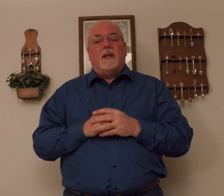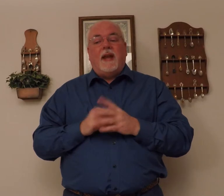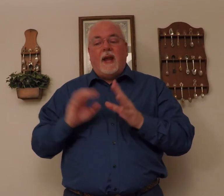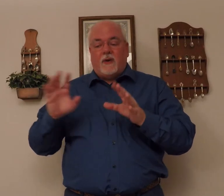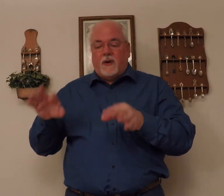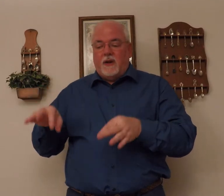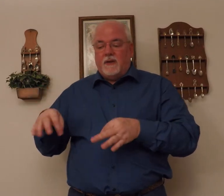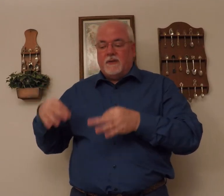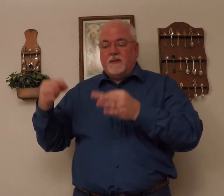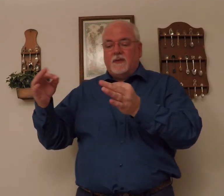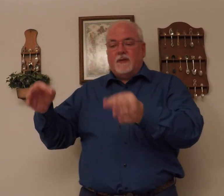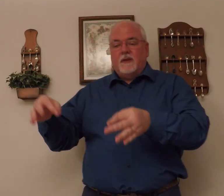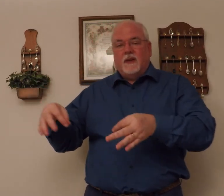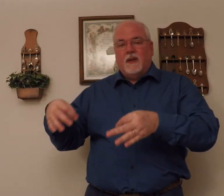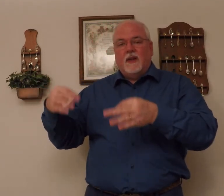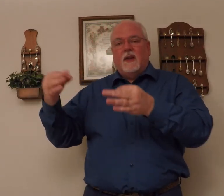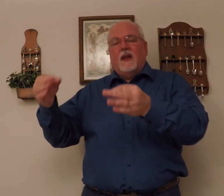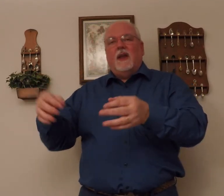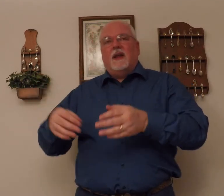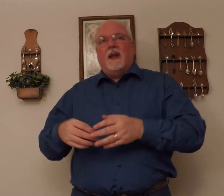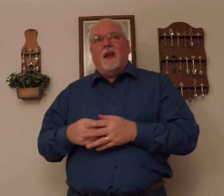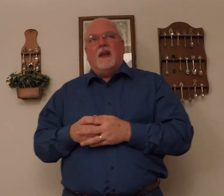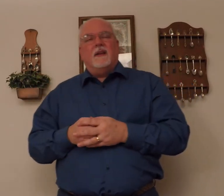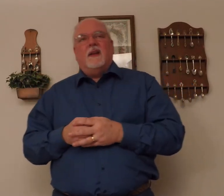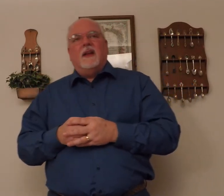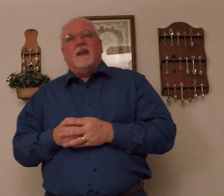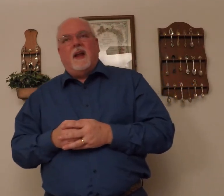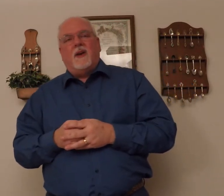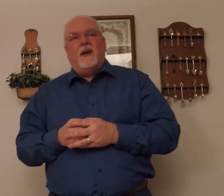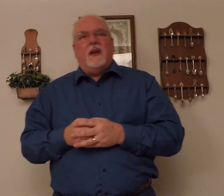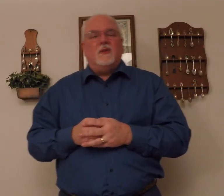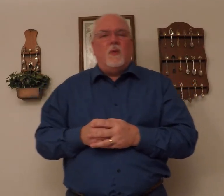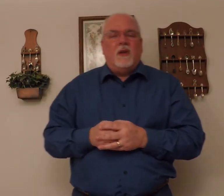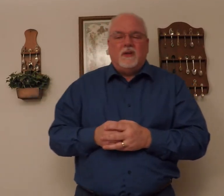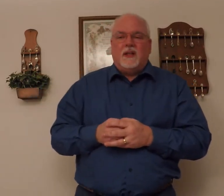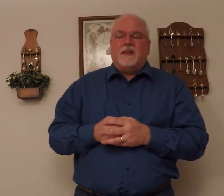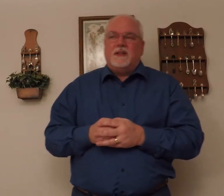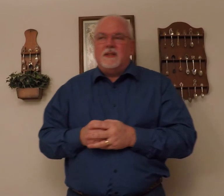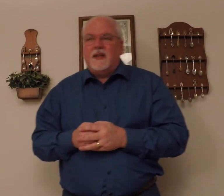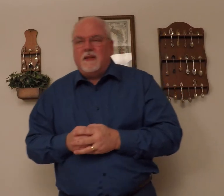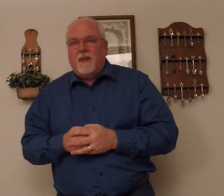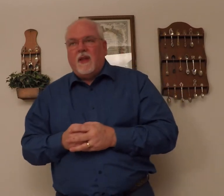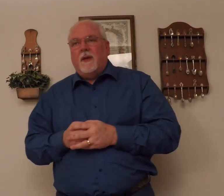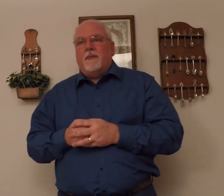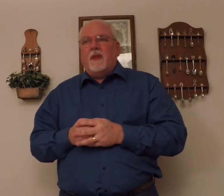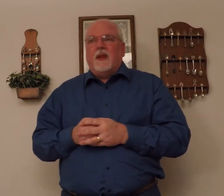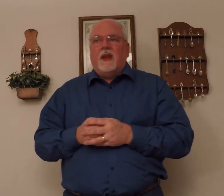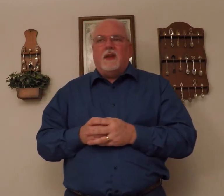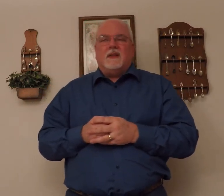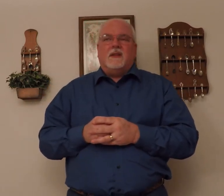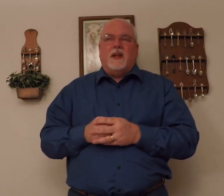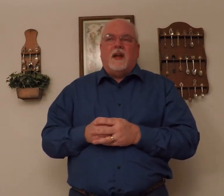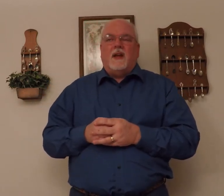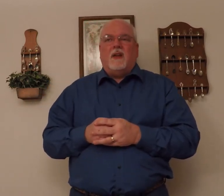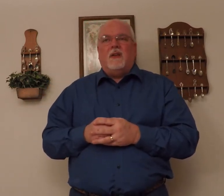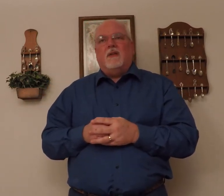tarry, and tarry is one of its, it's, uh,